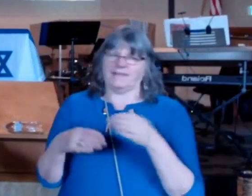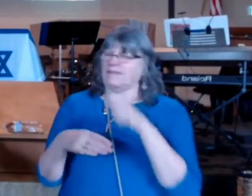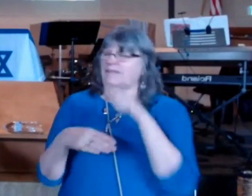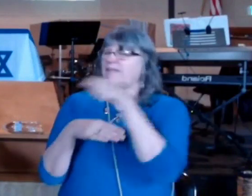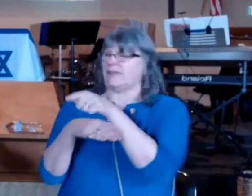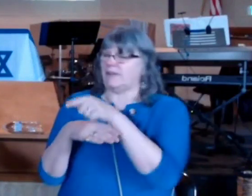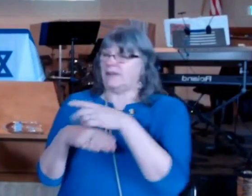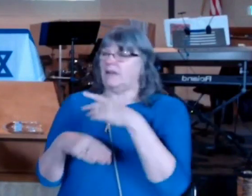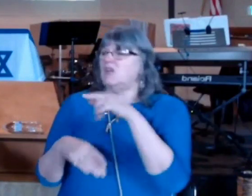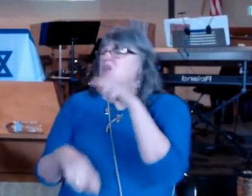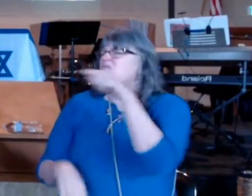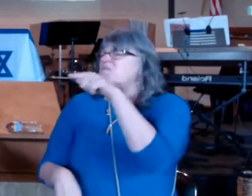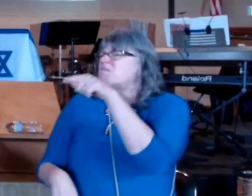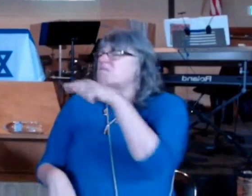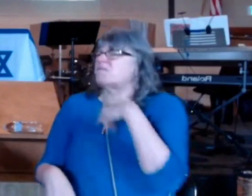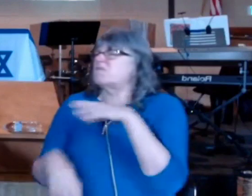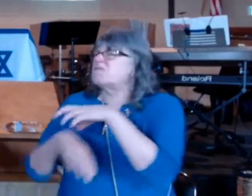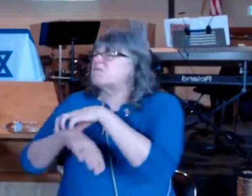yeah